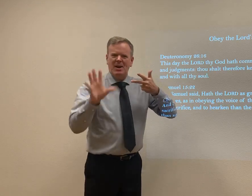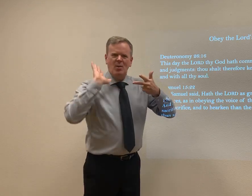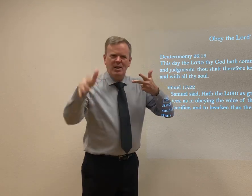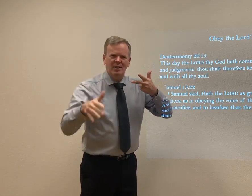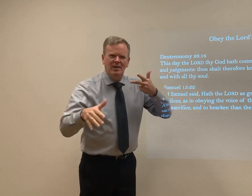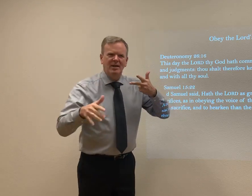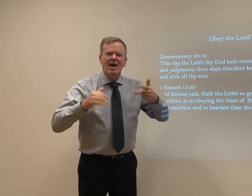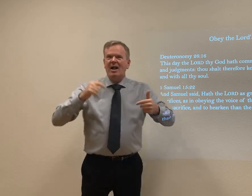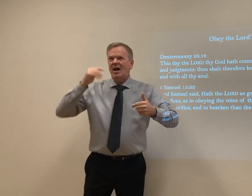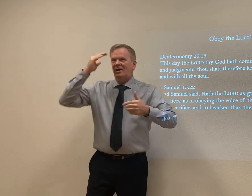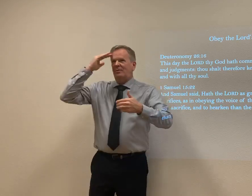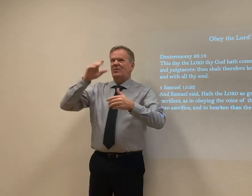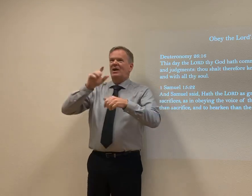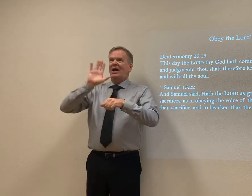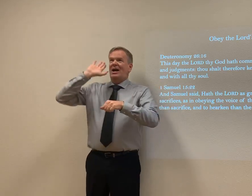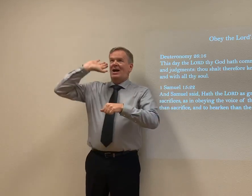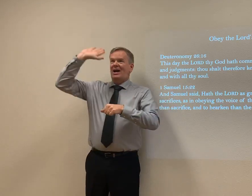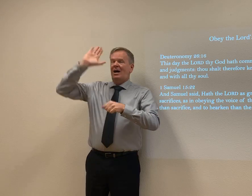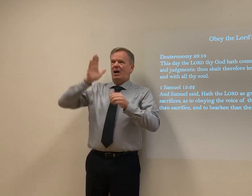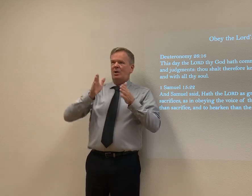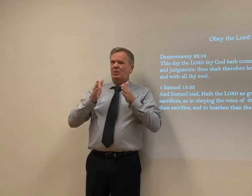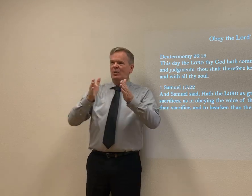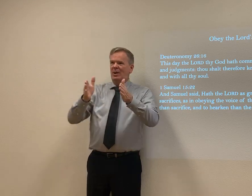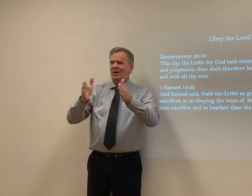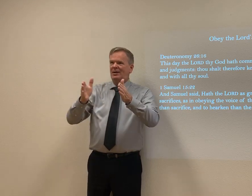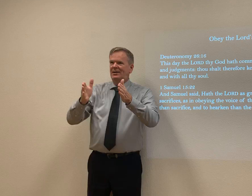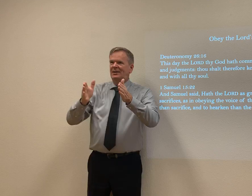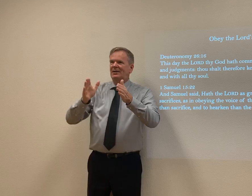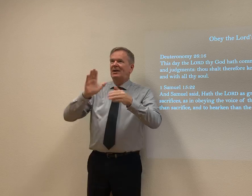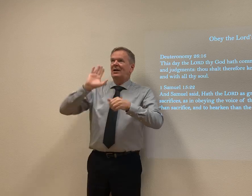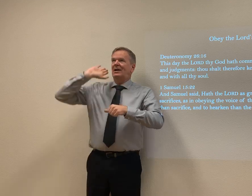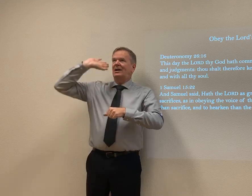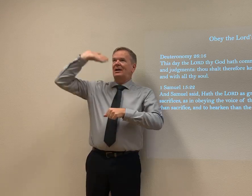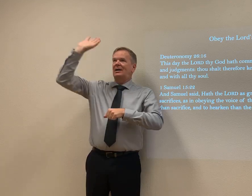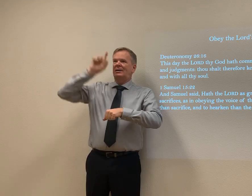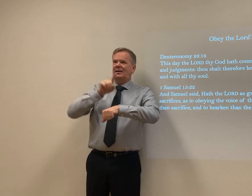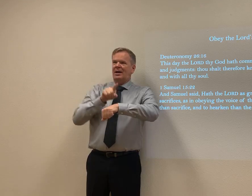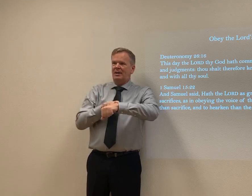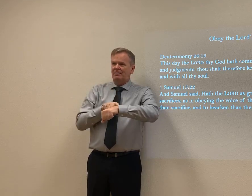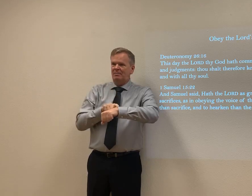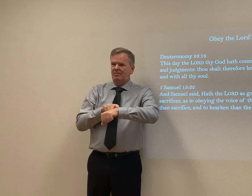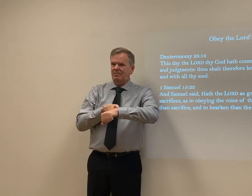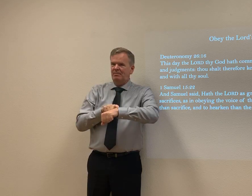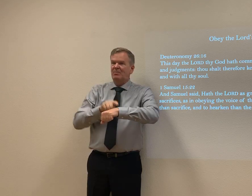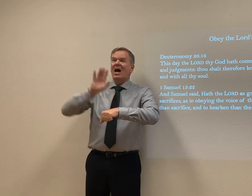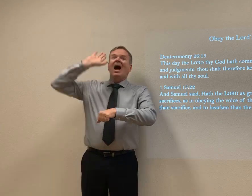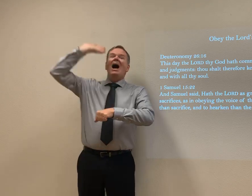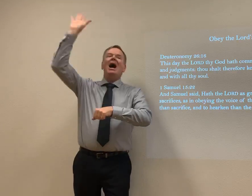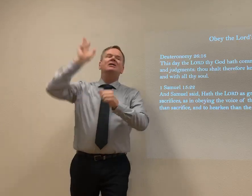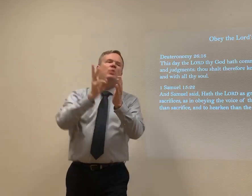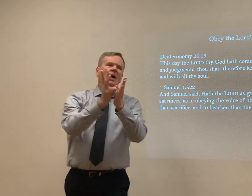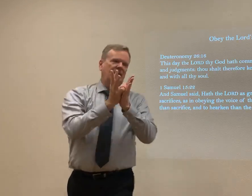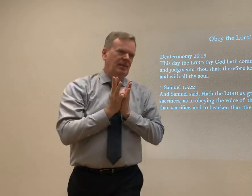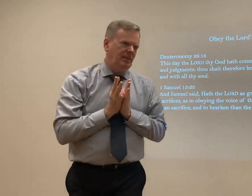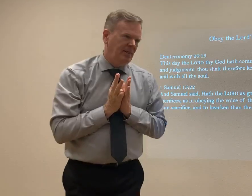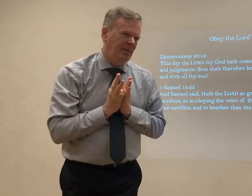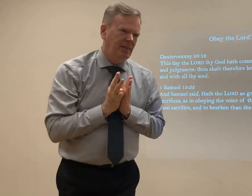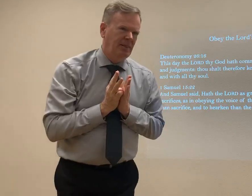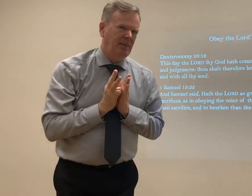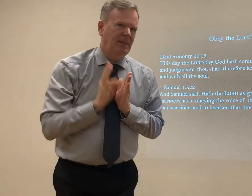up with it and remember it, I'll share it. So I remember his way, his time, his will. That's what it